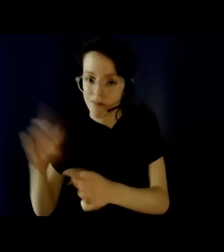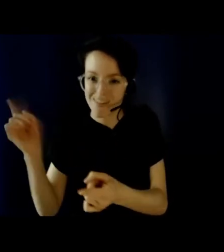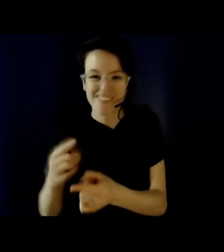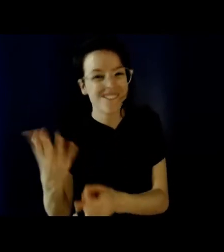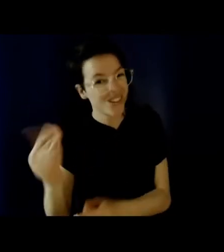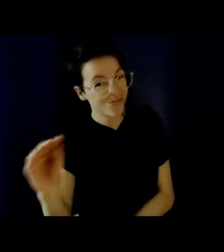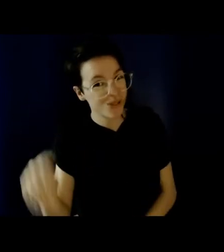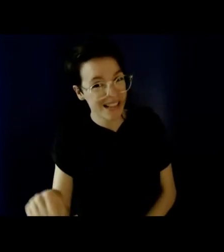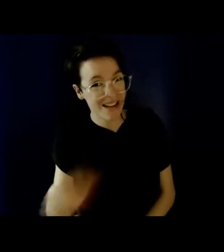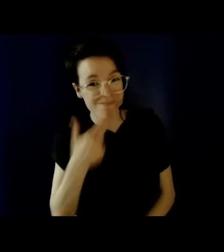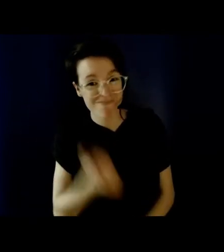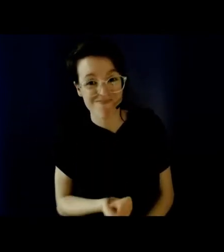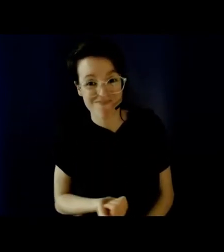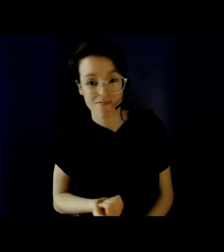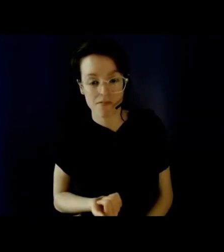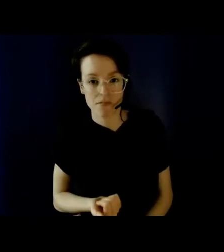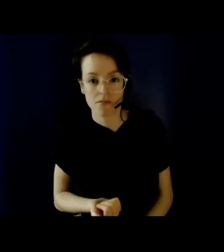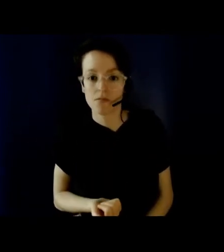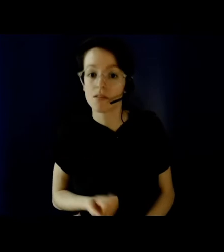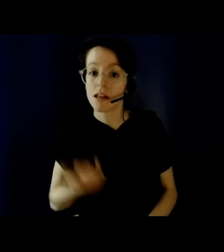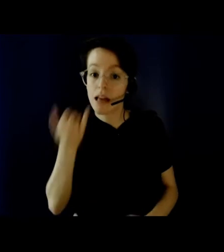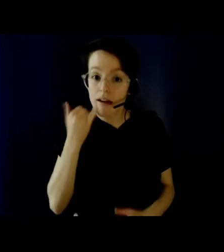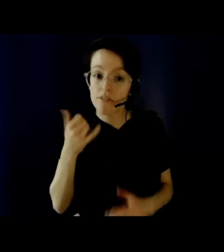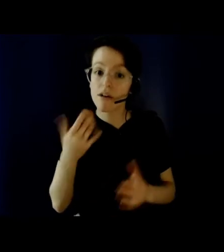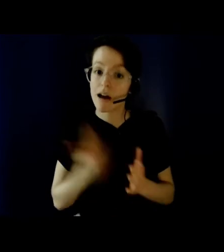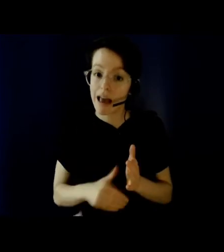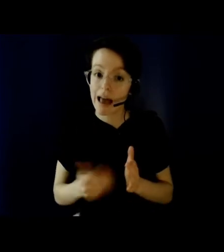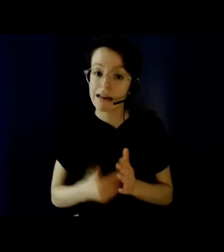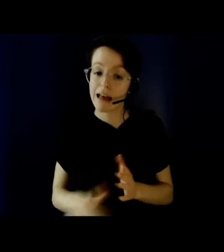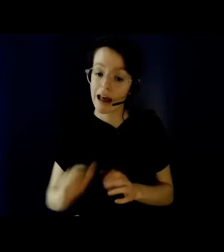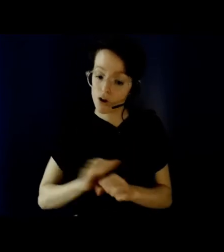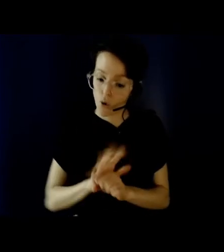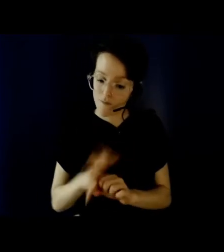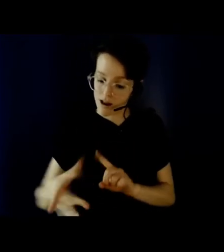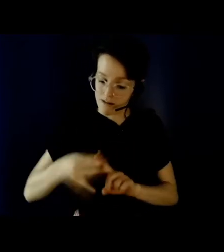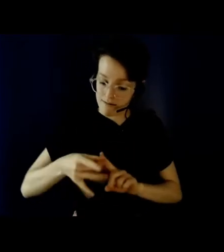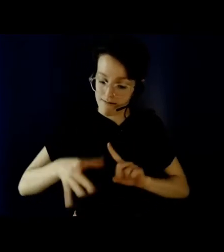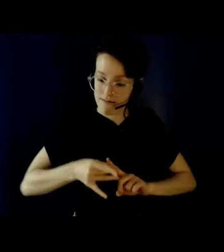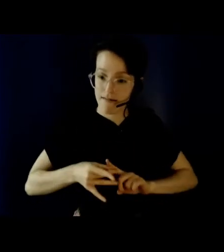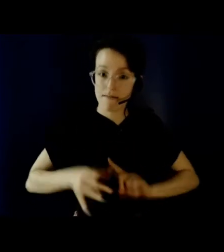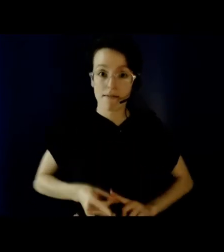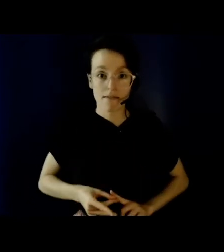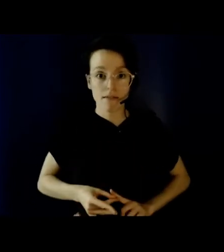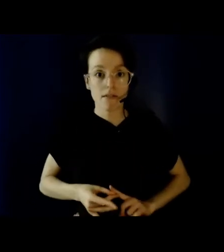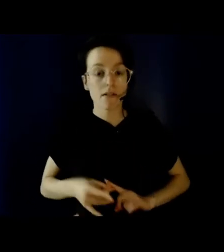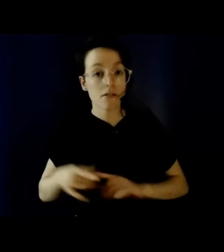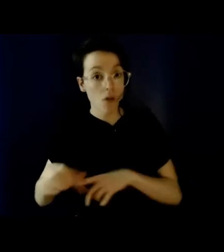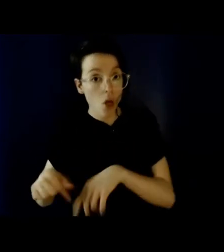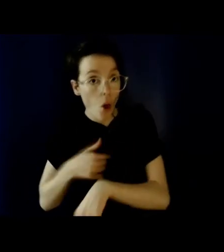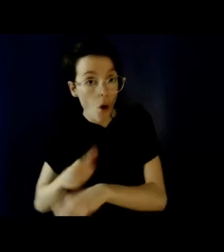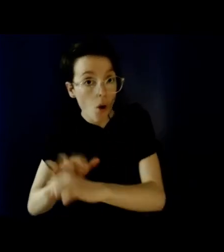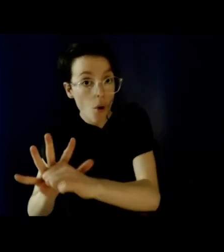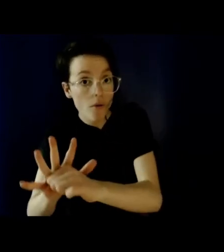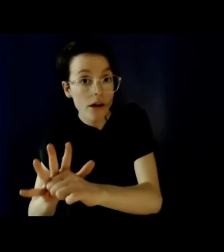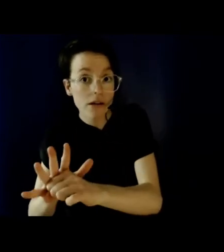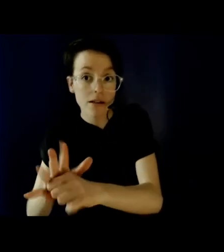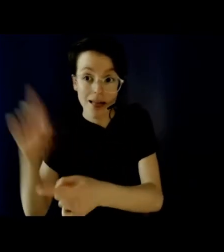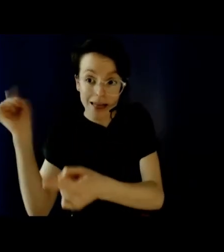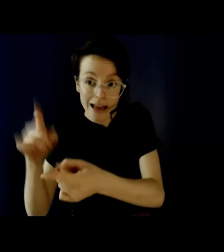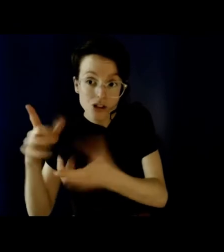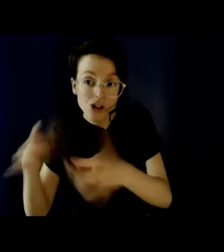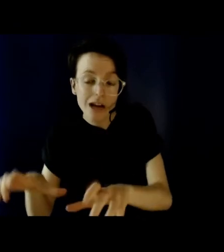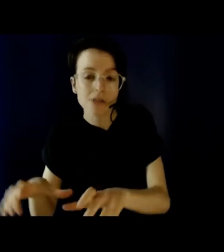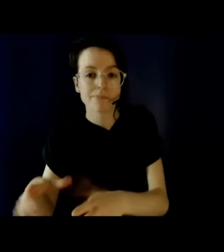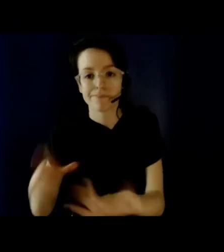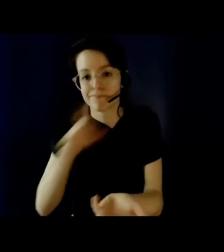resistant to long COVID for each infection. And we don't know the full impacts of infection until years from now. We won't until